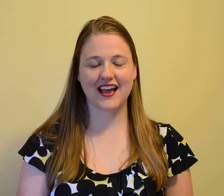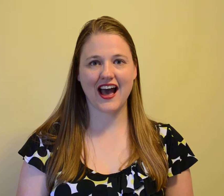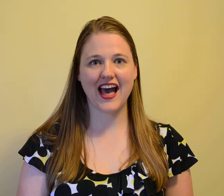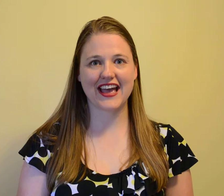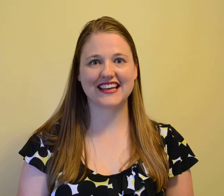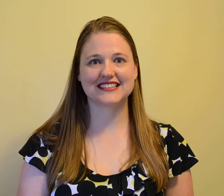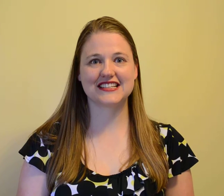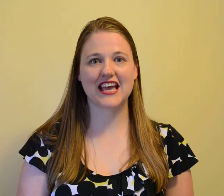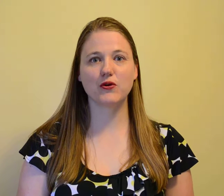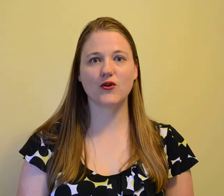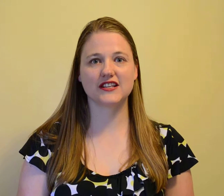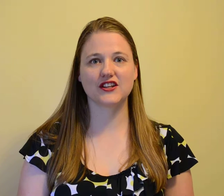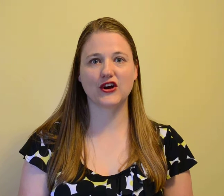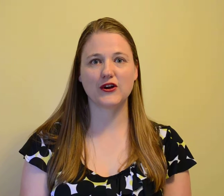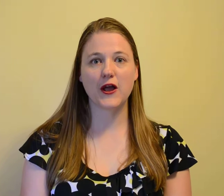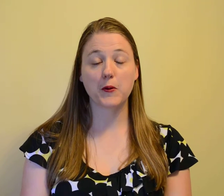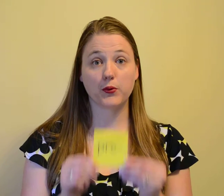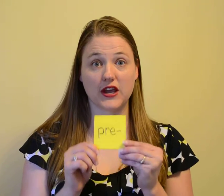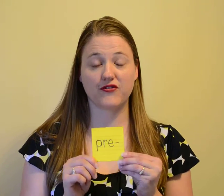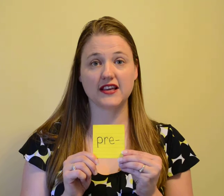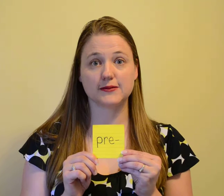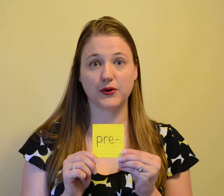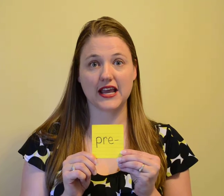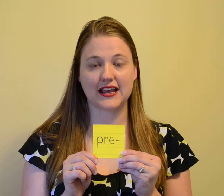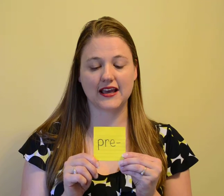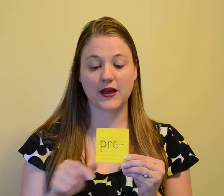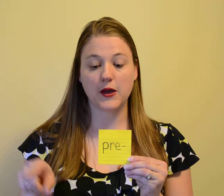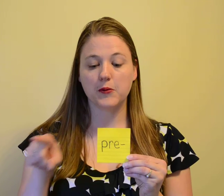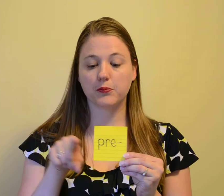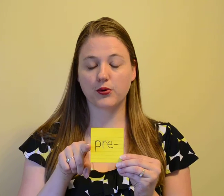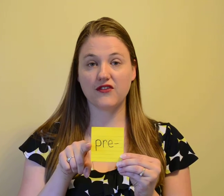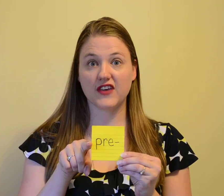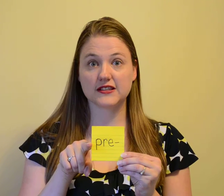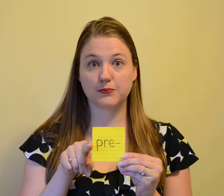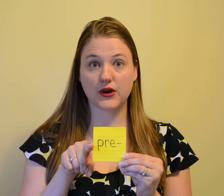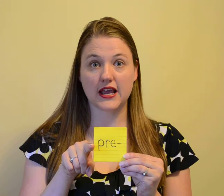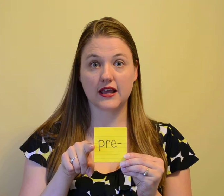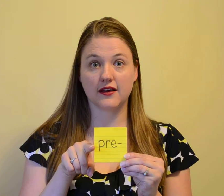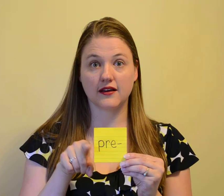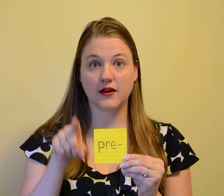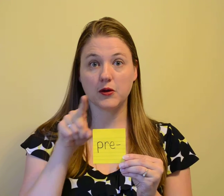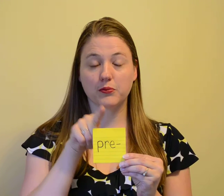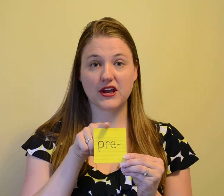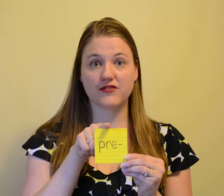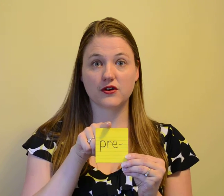hi today we're going to learn prefix pre prefix pre preview